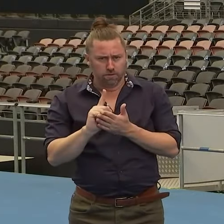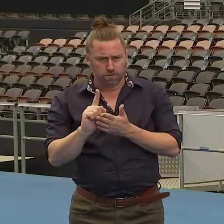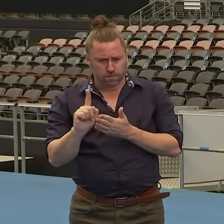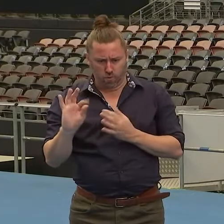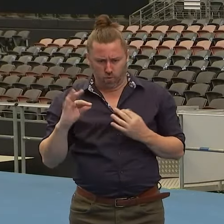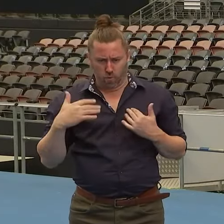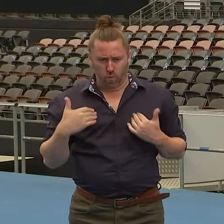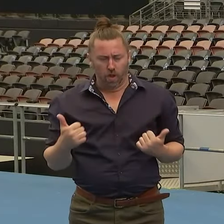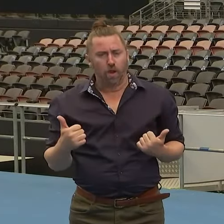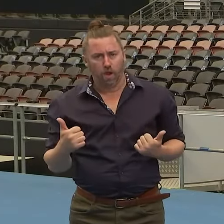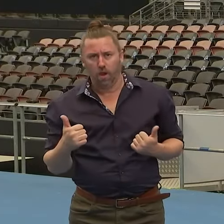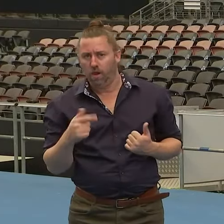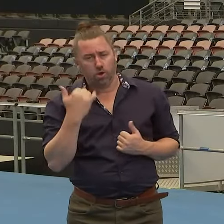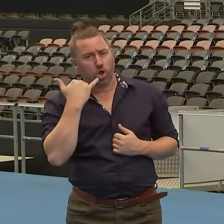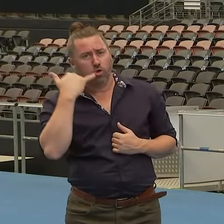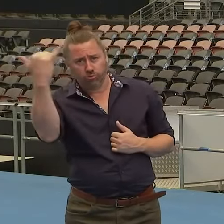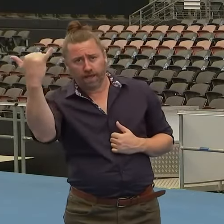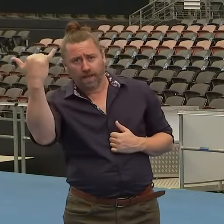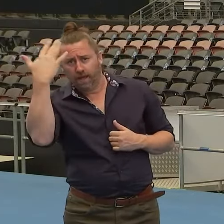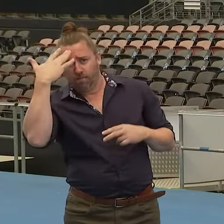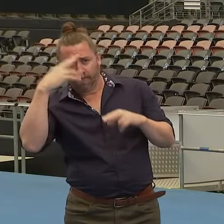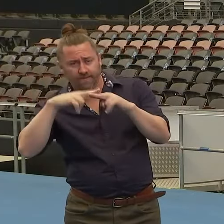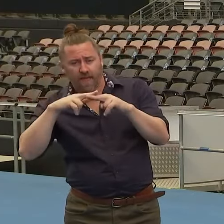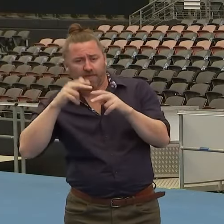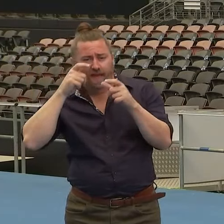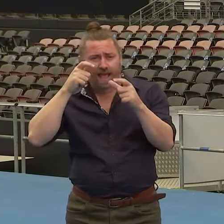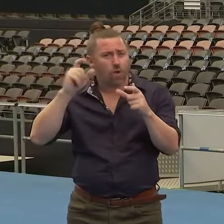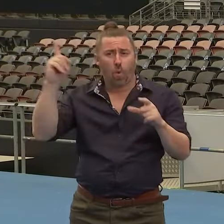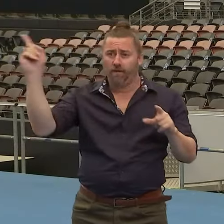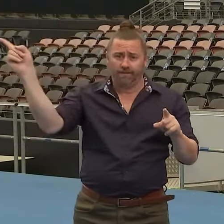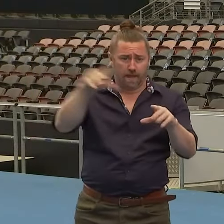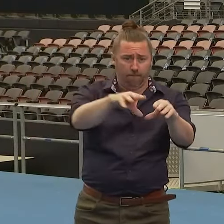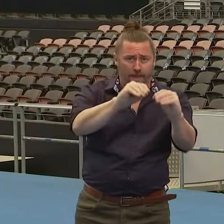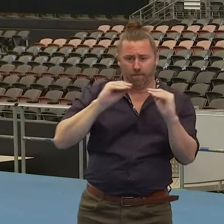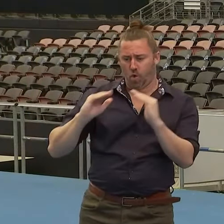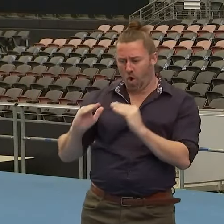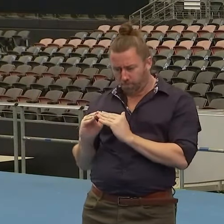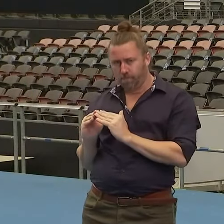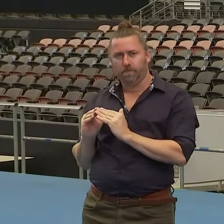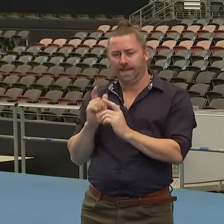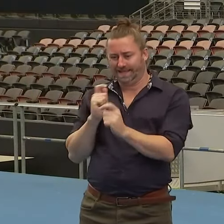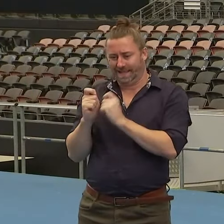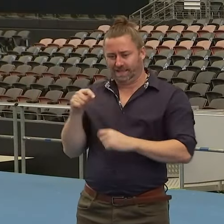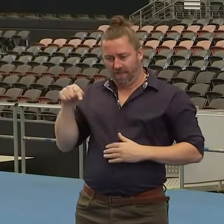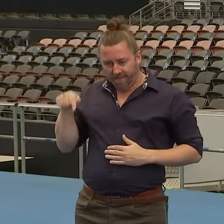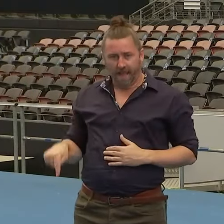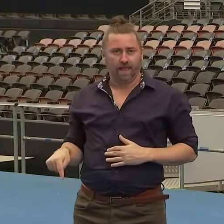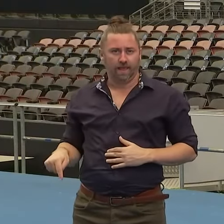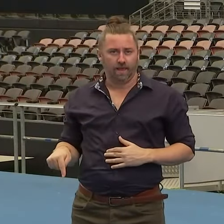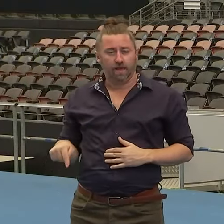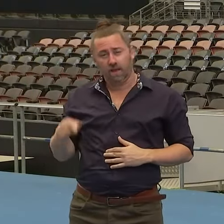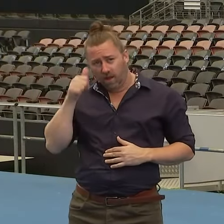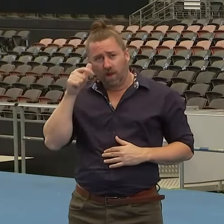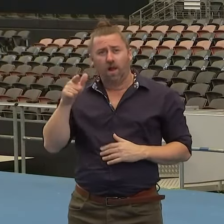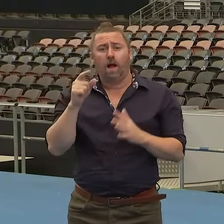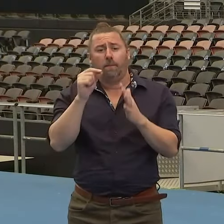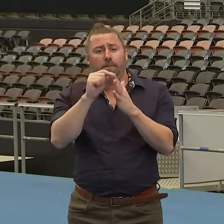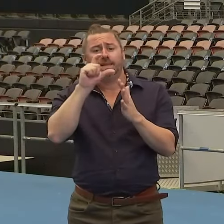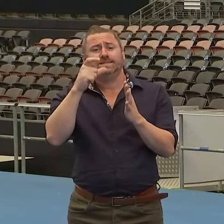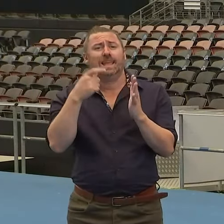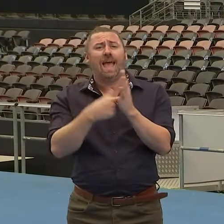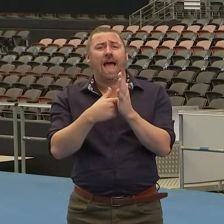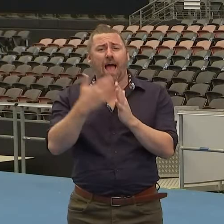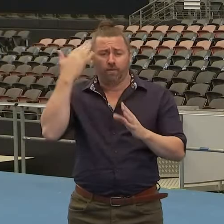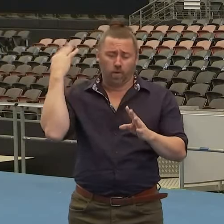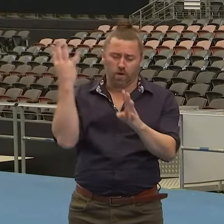health networks around the state. And also too, that huge requirement on our PCRs is not there at the moment.